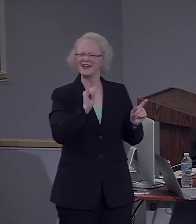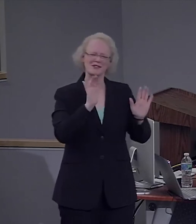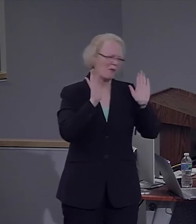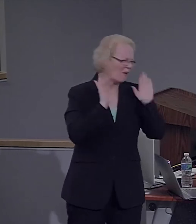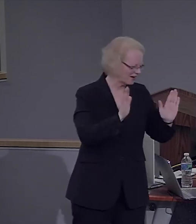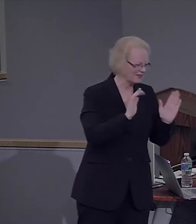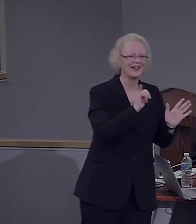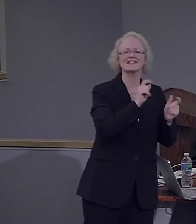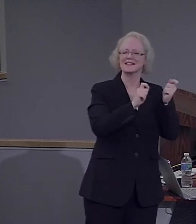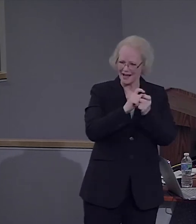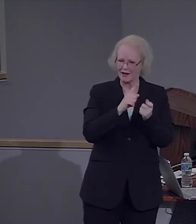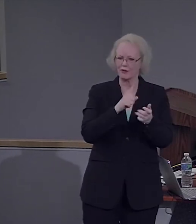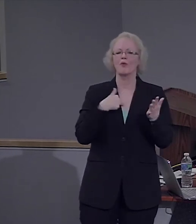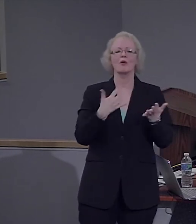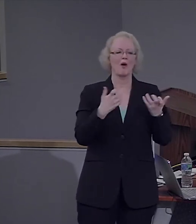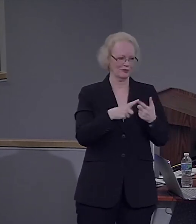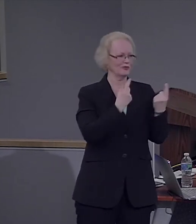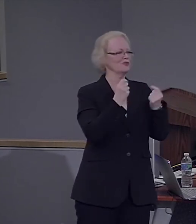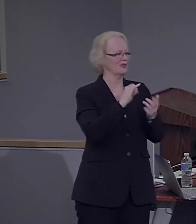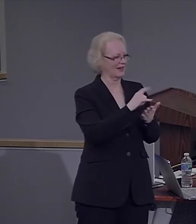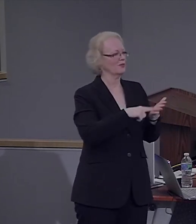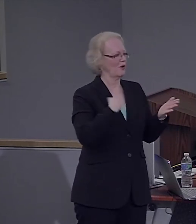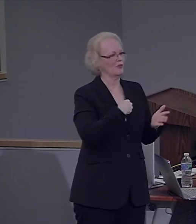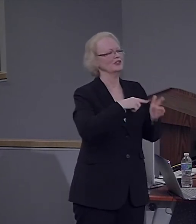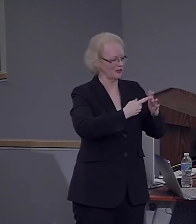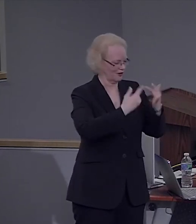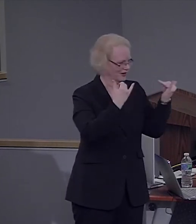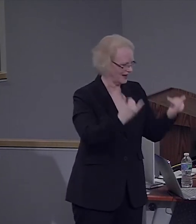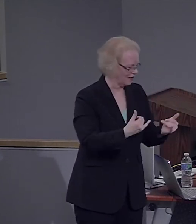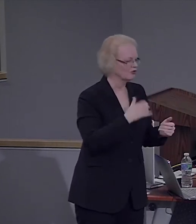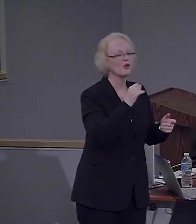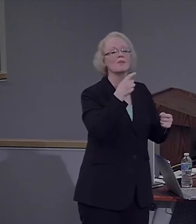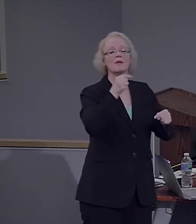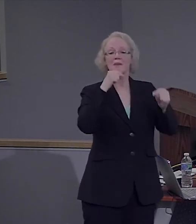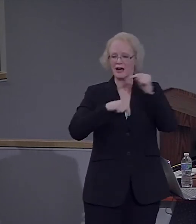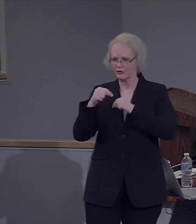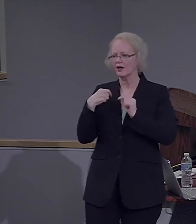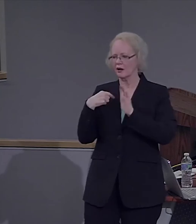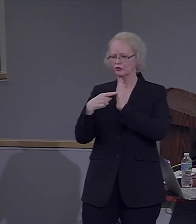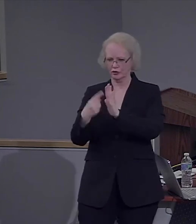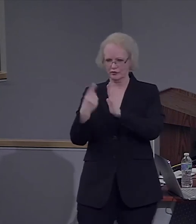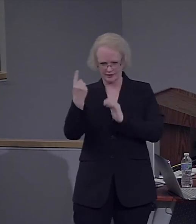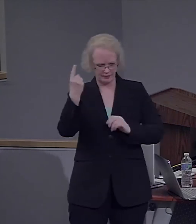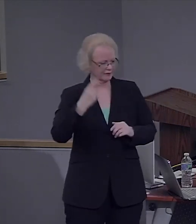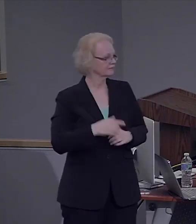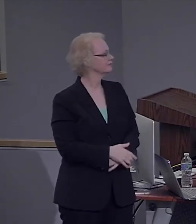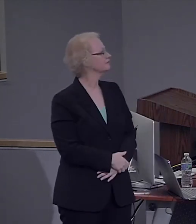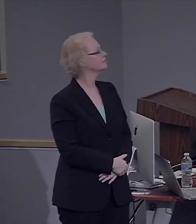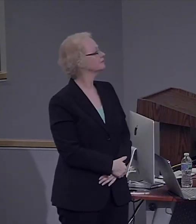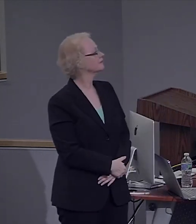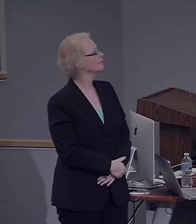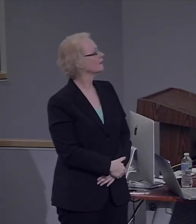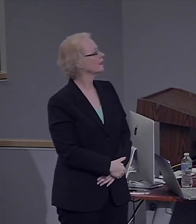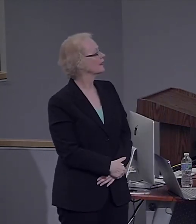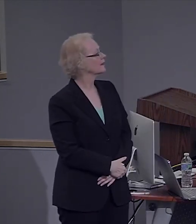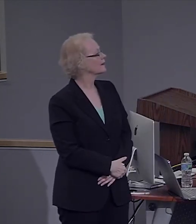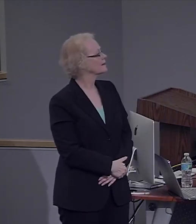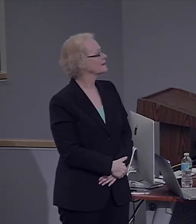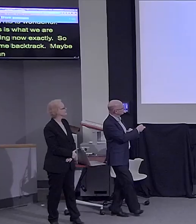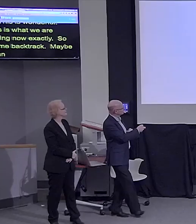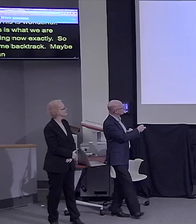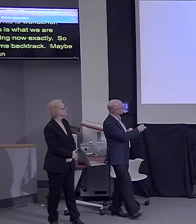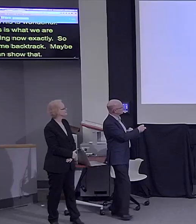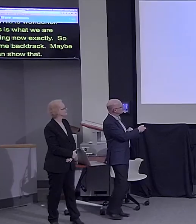This is what we are starting now. Yeah. Exactly. So, let me backtrack. Maybe I can show that. Well, yes. Yeah.